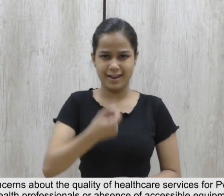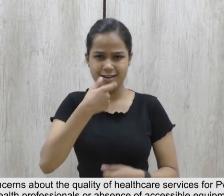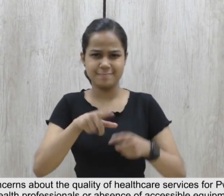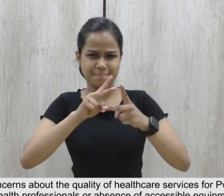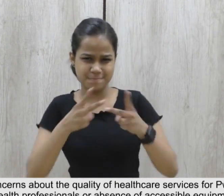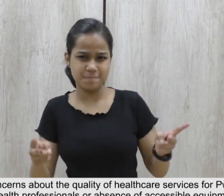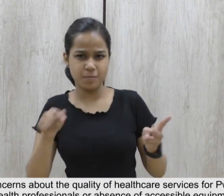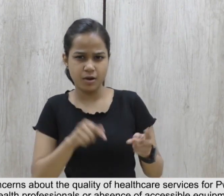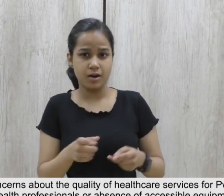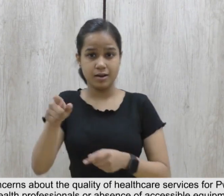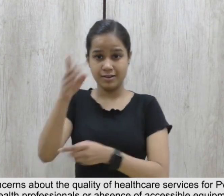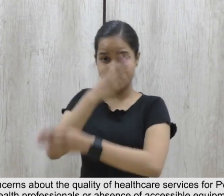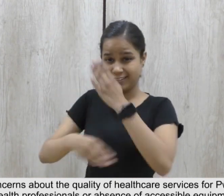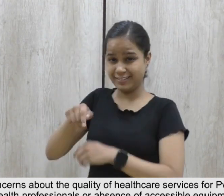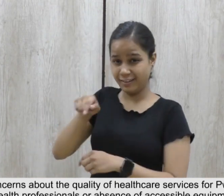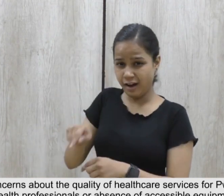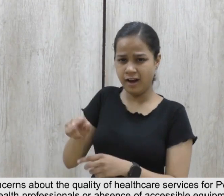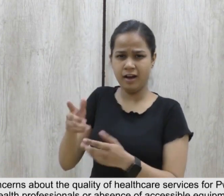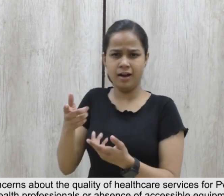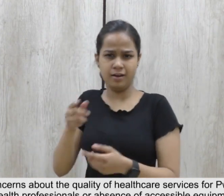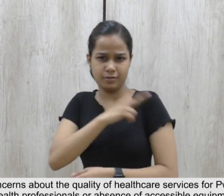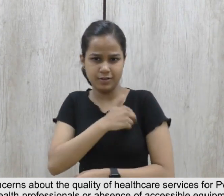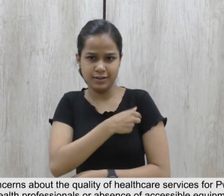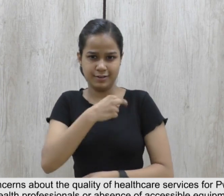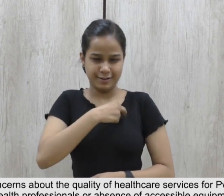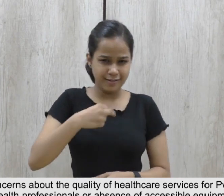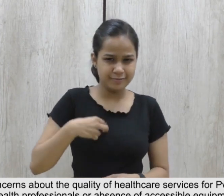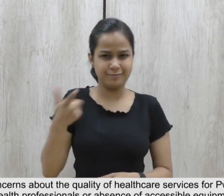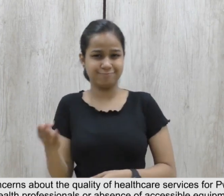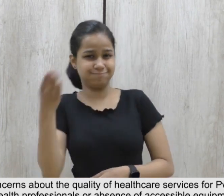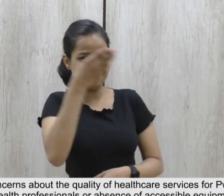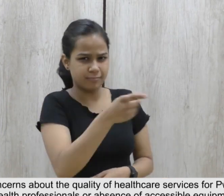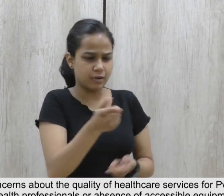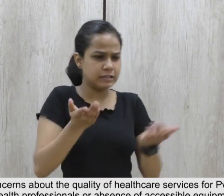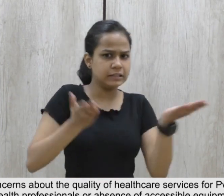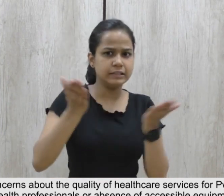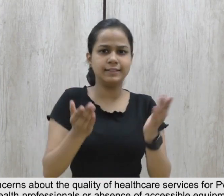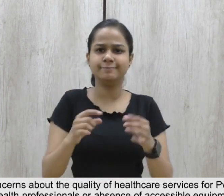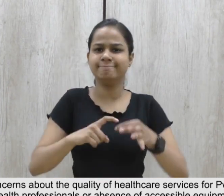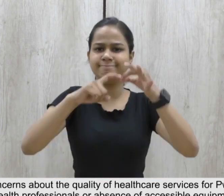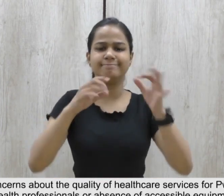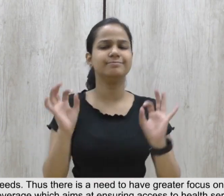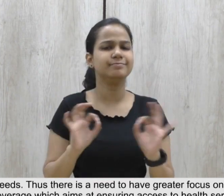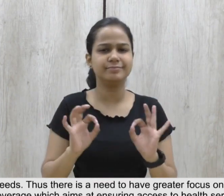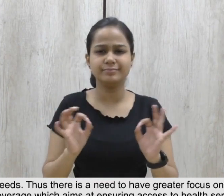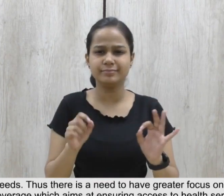to lack of skill and knowledge of health professionals or absence of accessible equipment, which are key to disability-specific